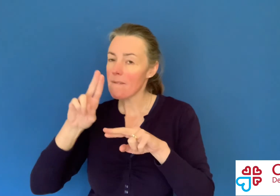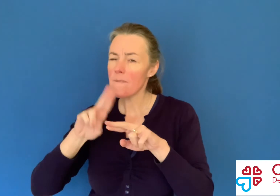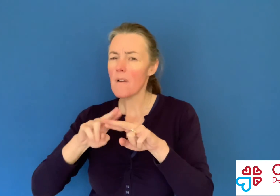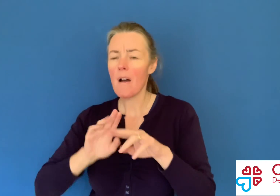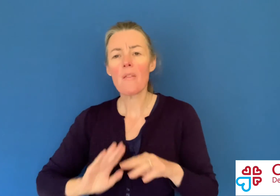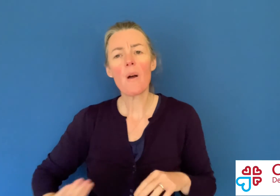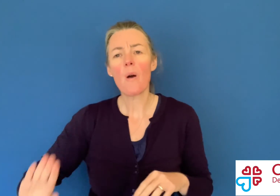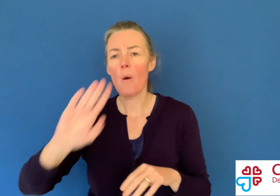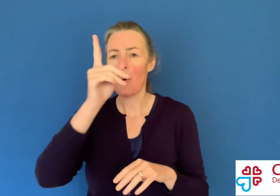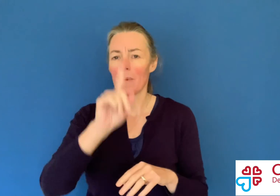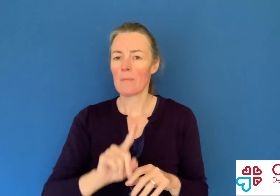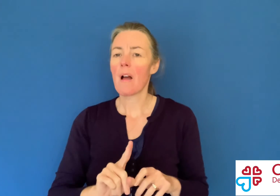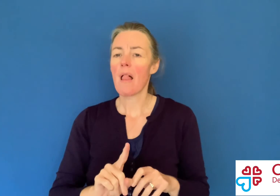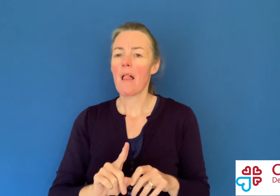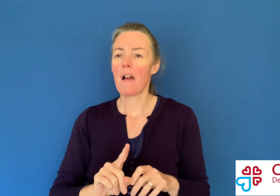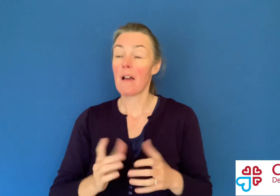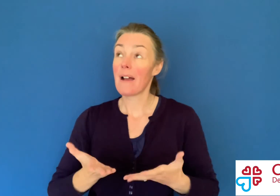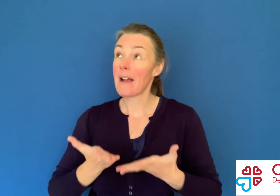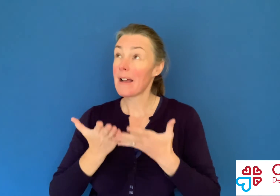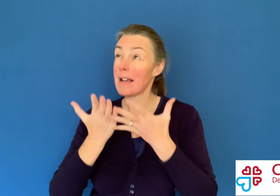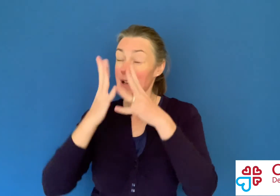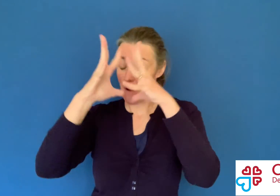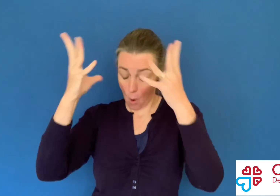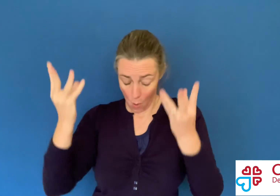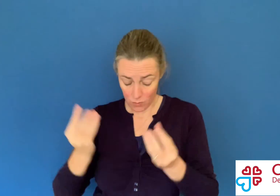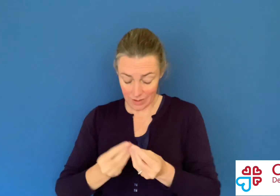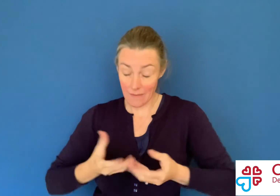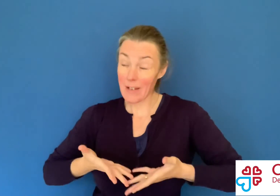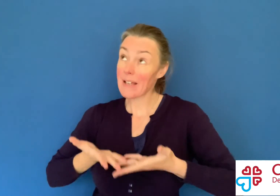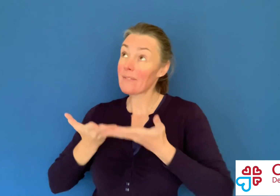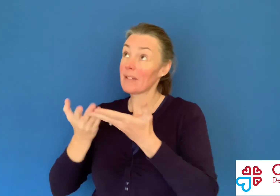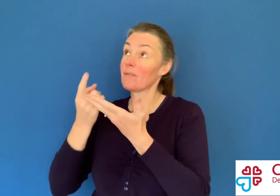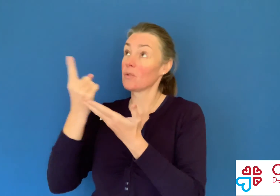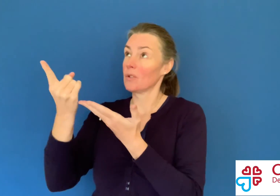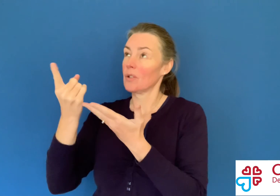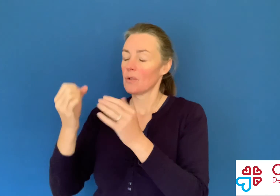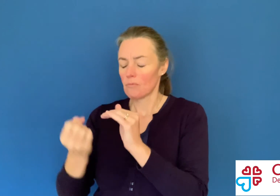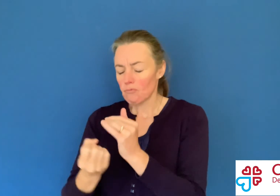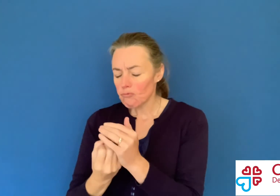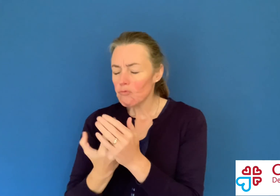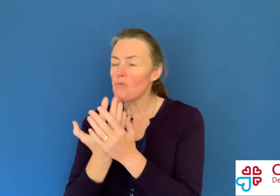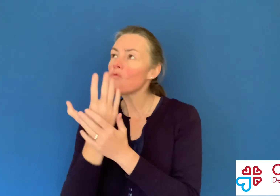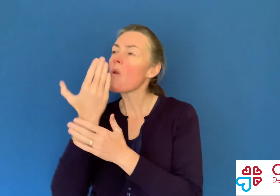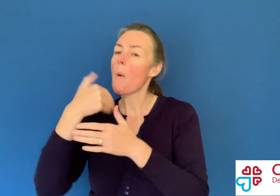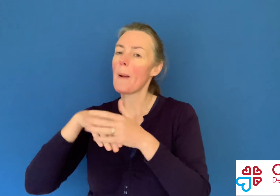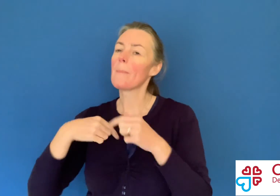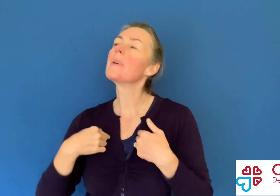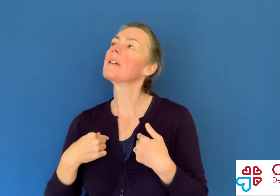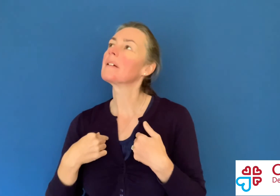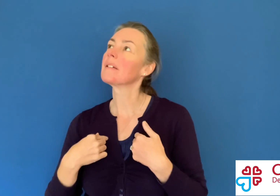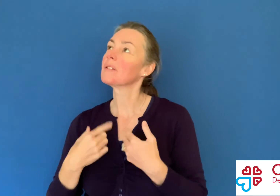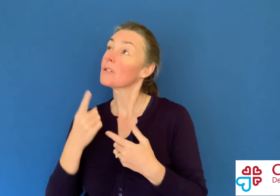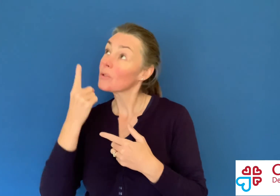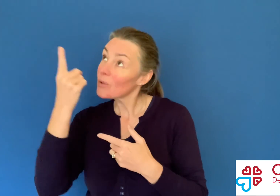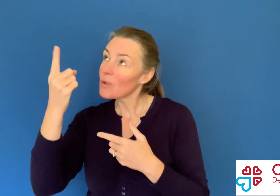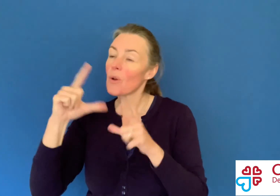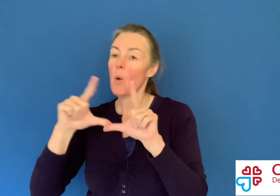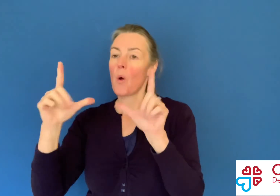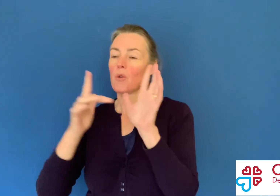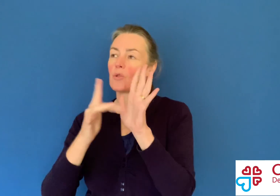Your Father and all mankind. I give you my whole self, that you may grow in me. So that it